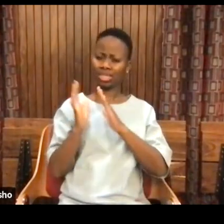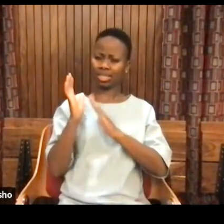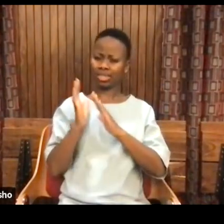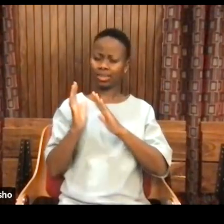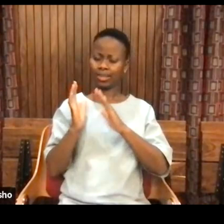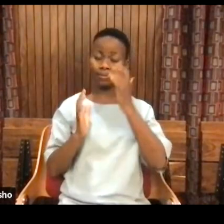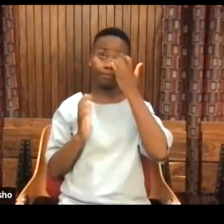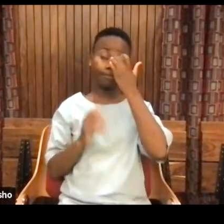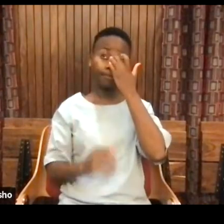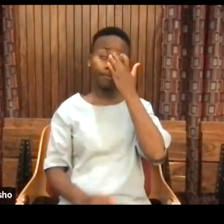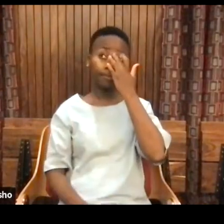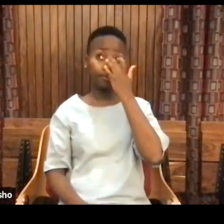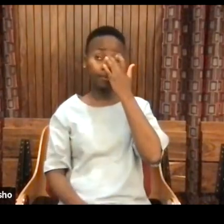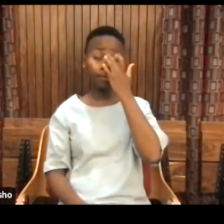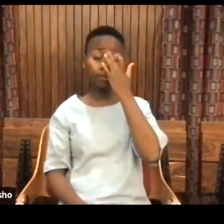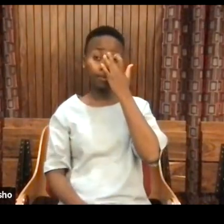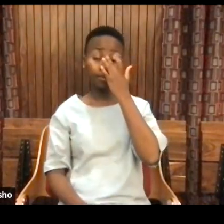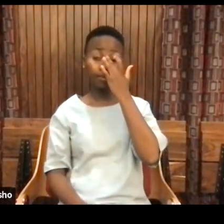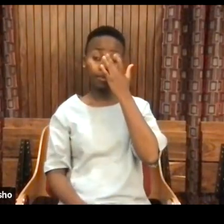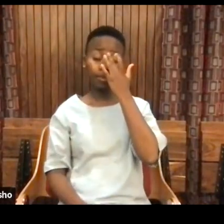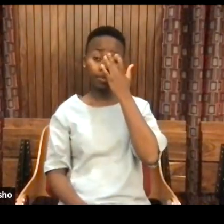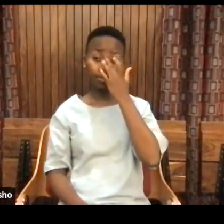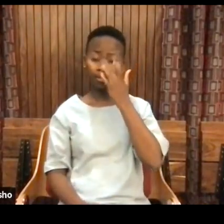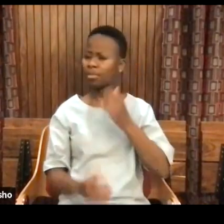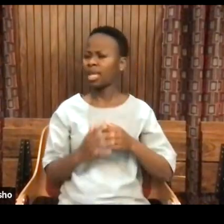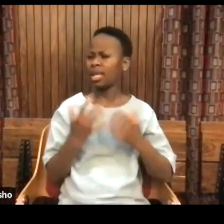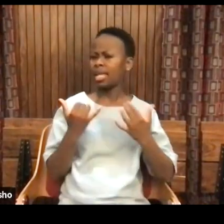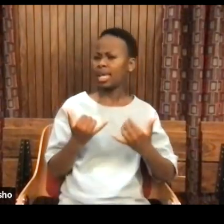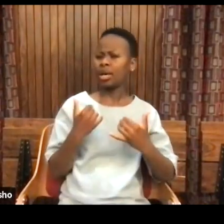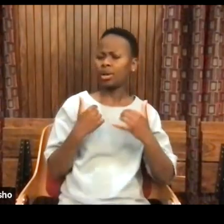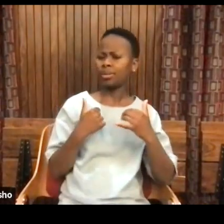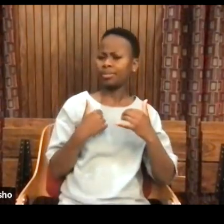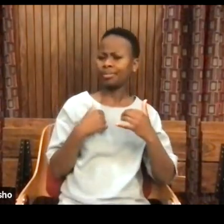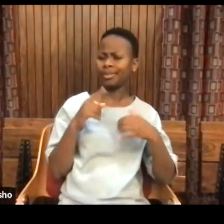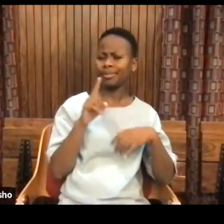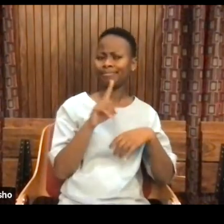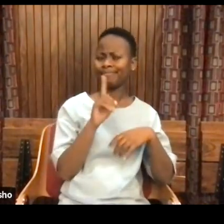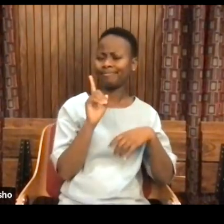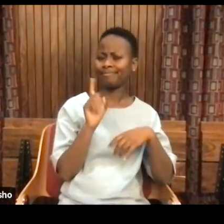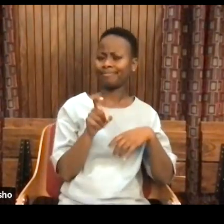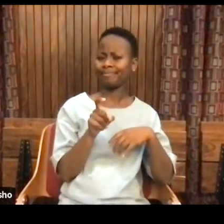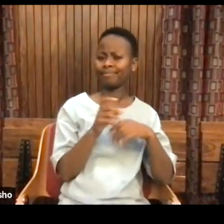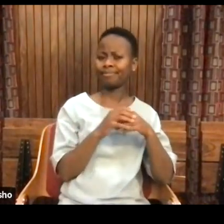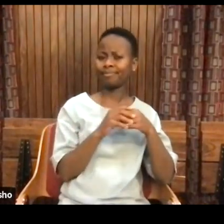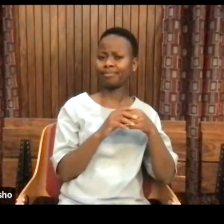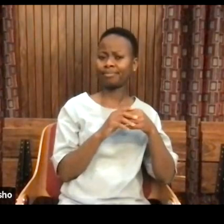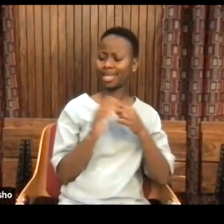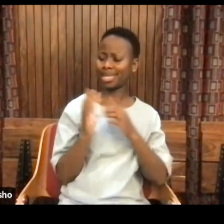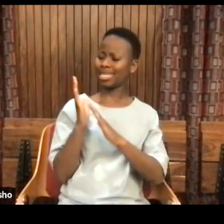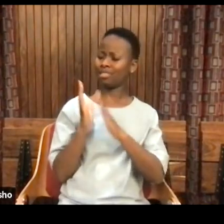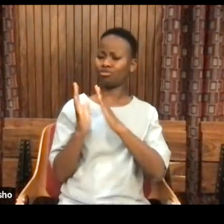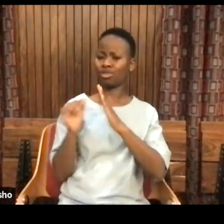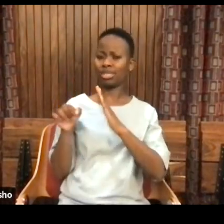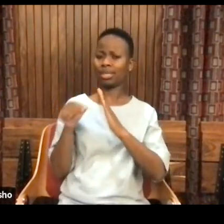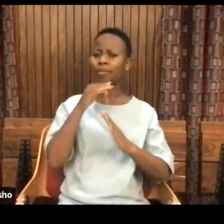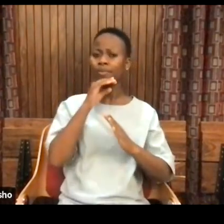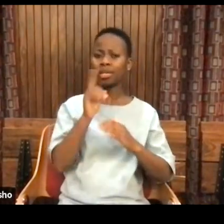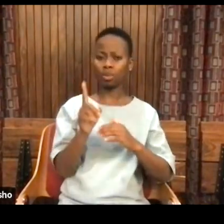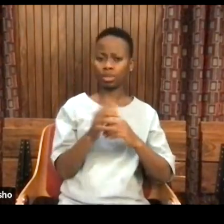it actually brings me to a question of what is history?